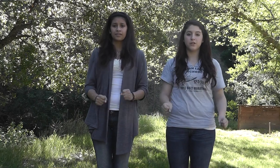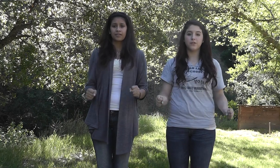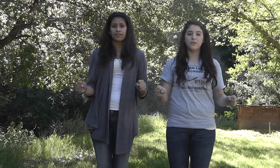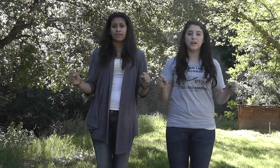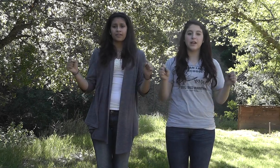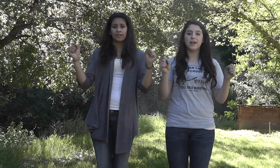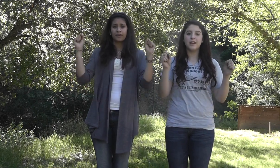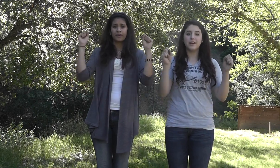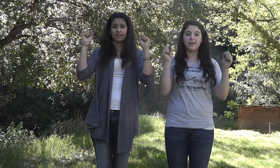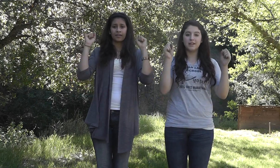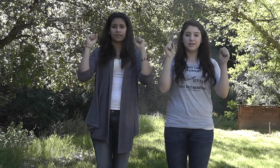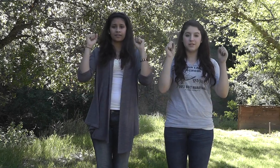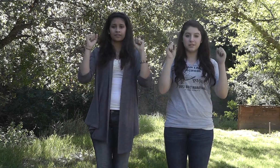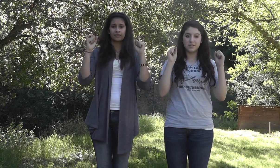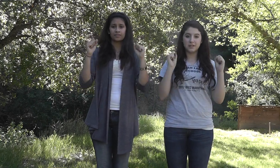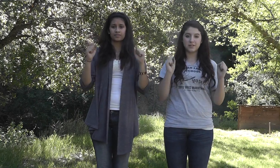inside